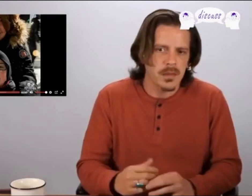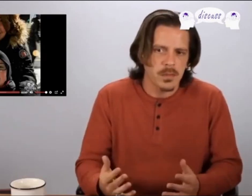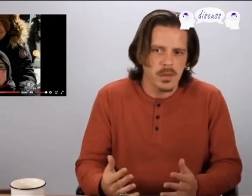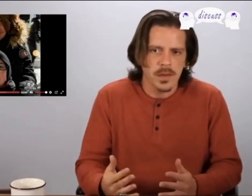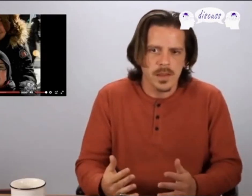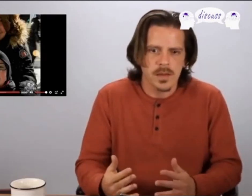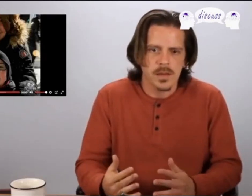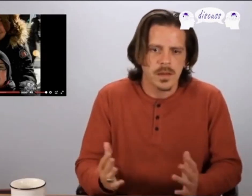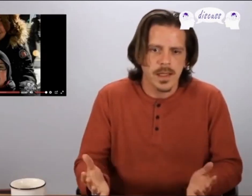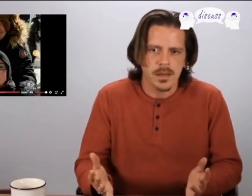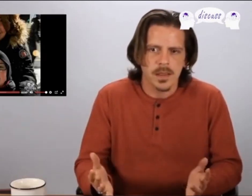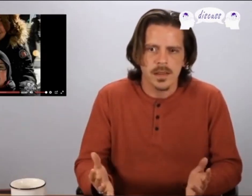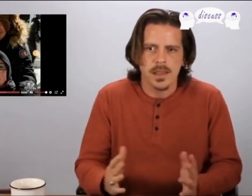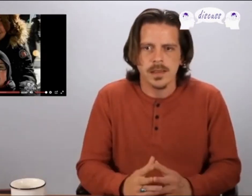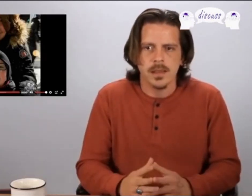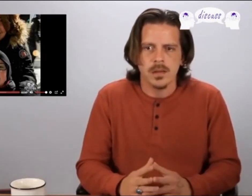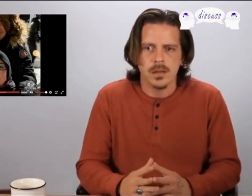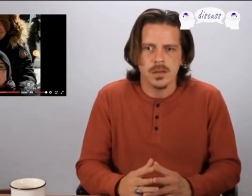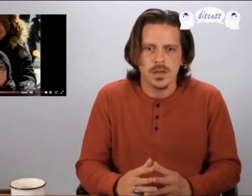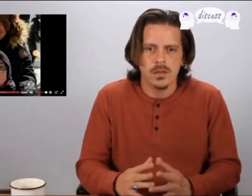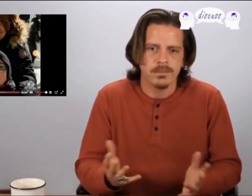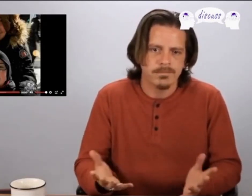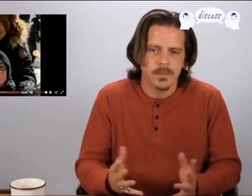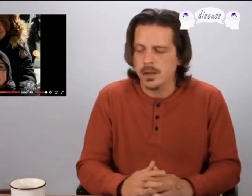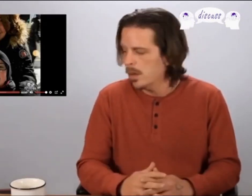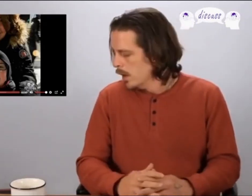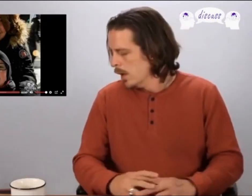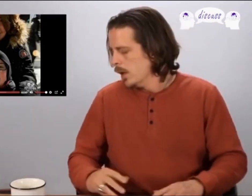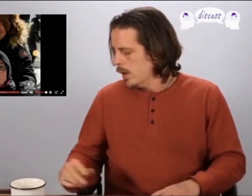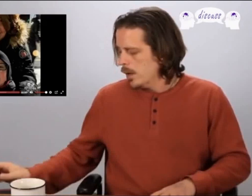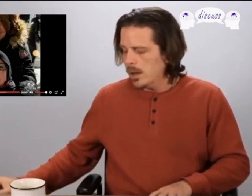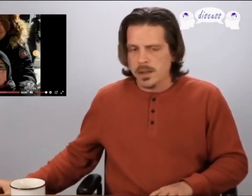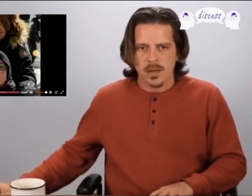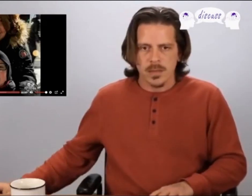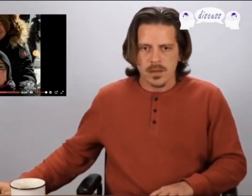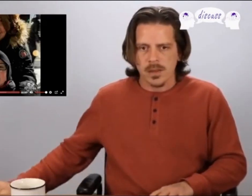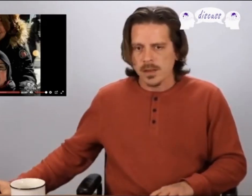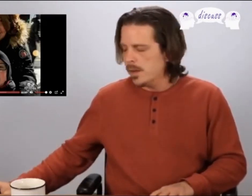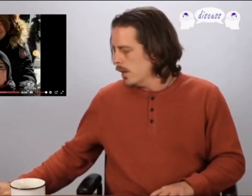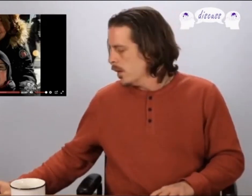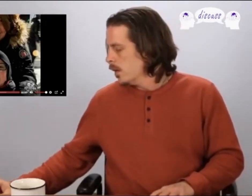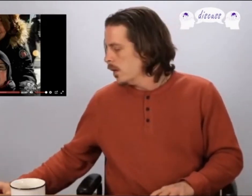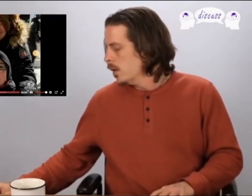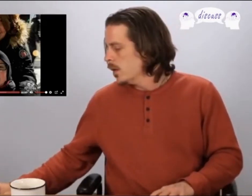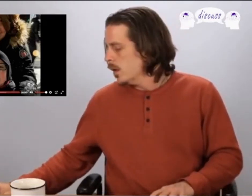able to report this and get it taken down so sorry about the luck there so